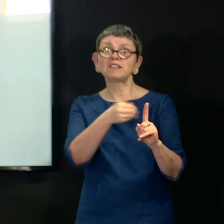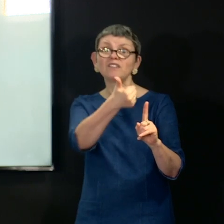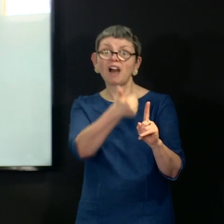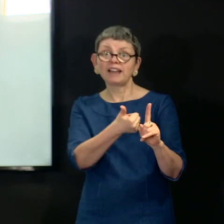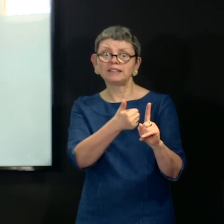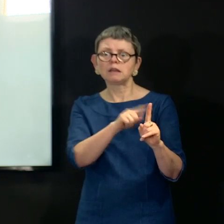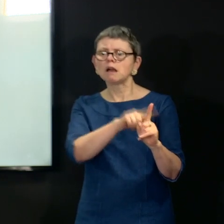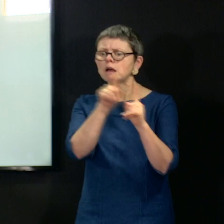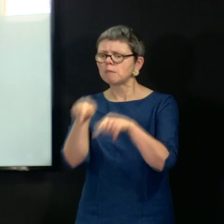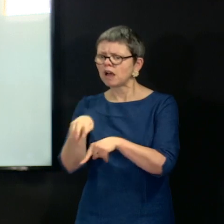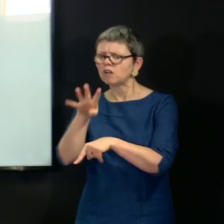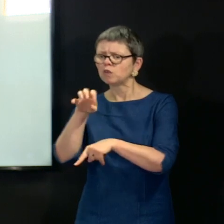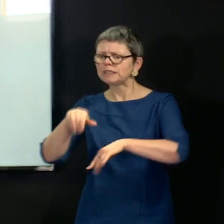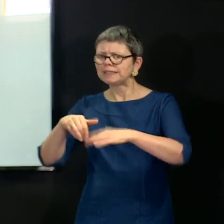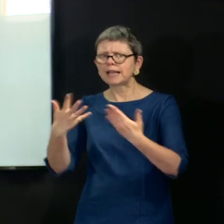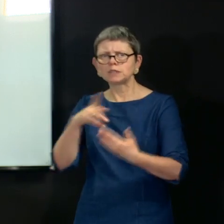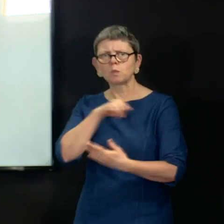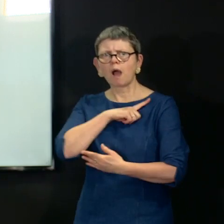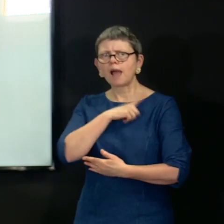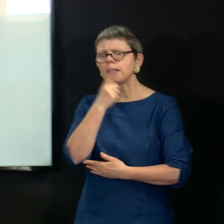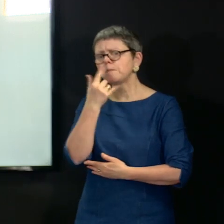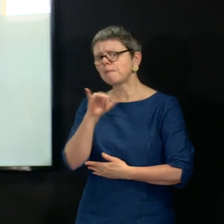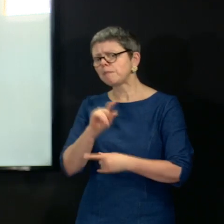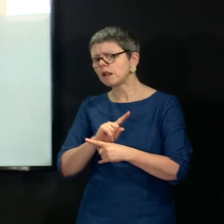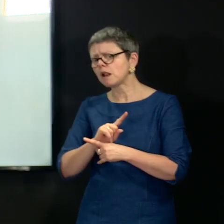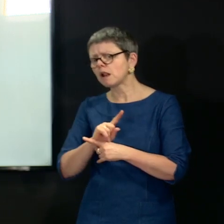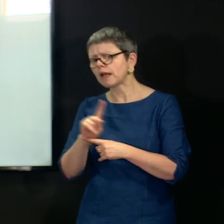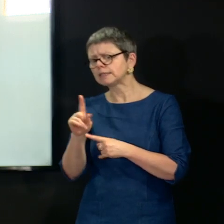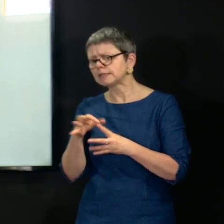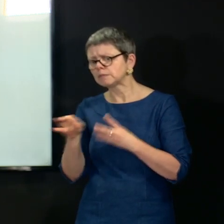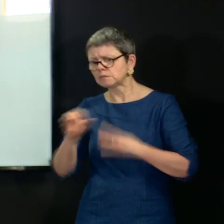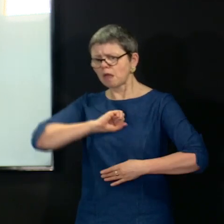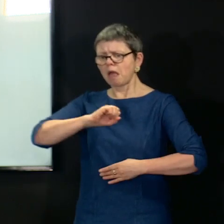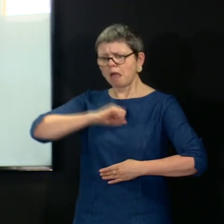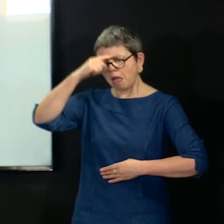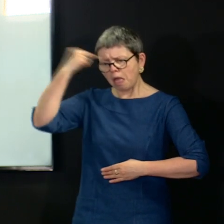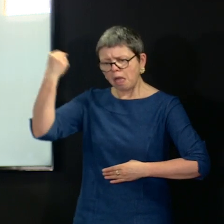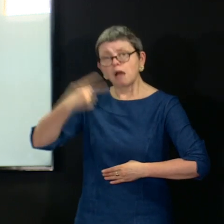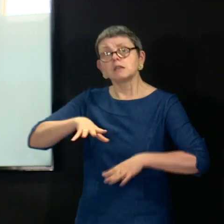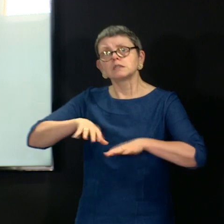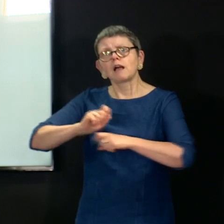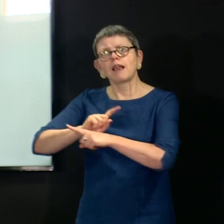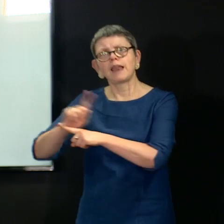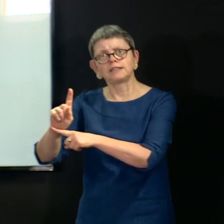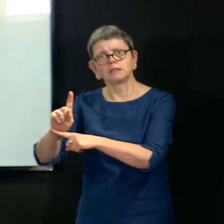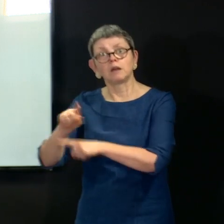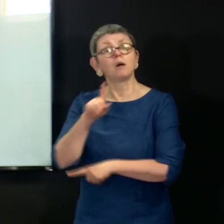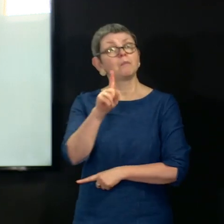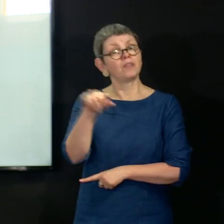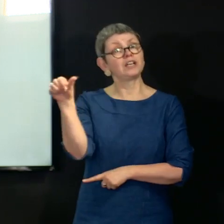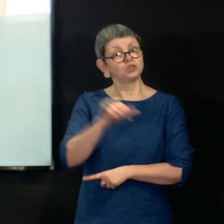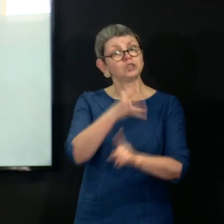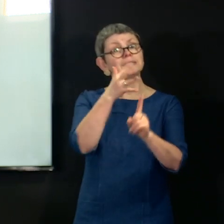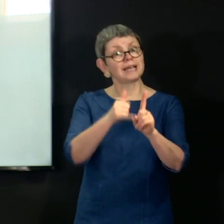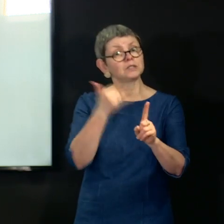individual does develop symptoms. But they should be getting tested in the care home, on admission, and then